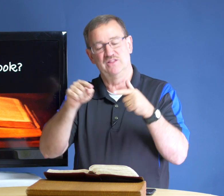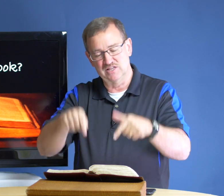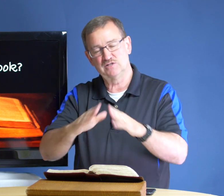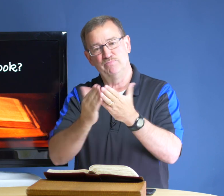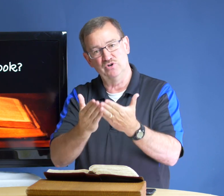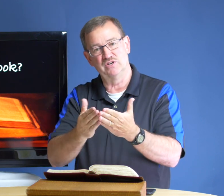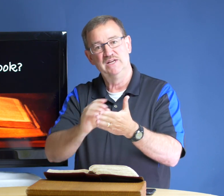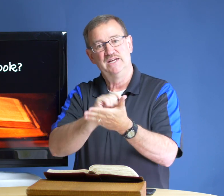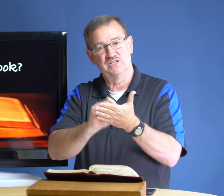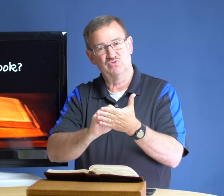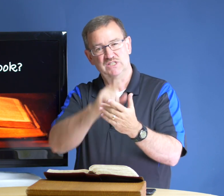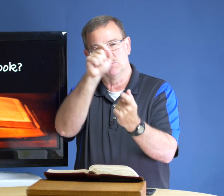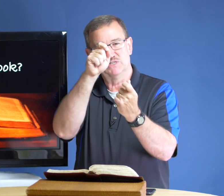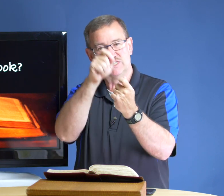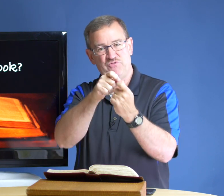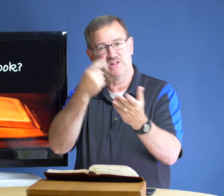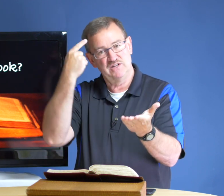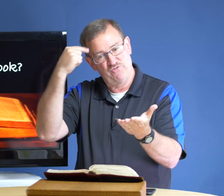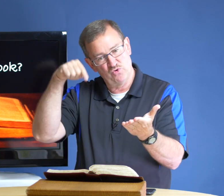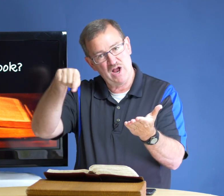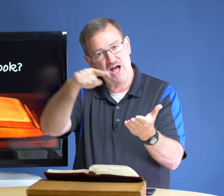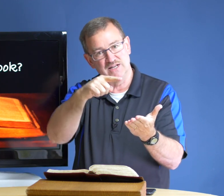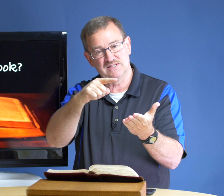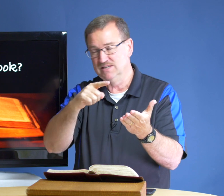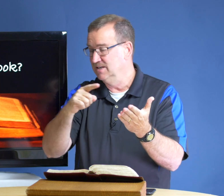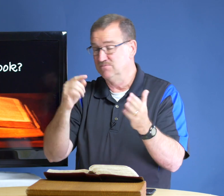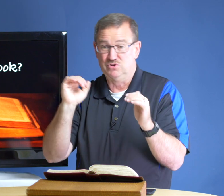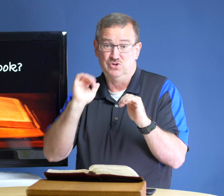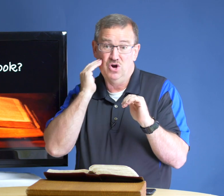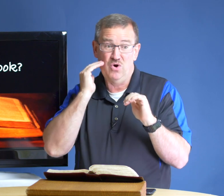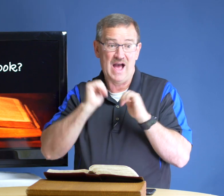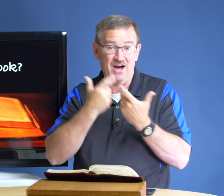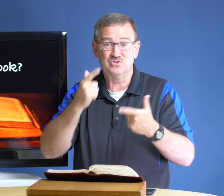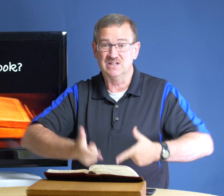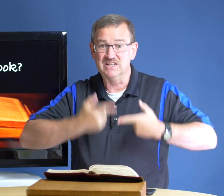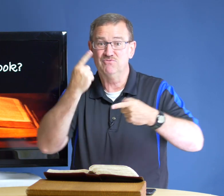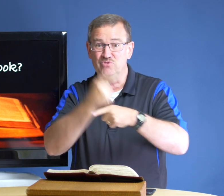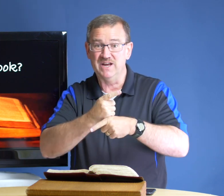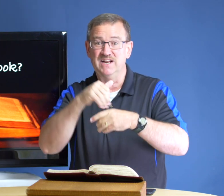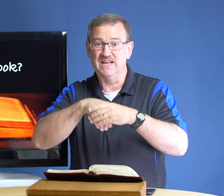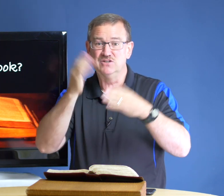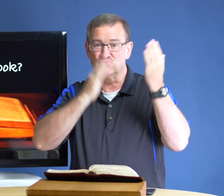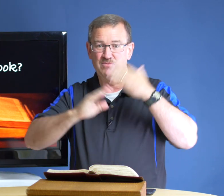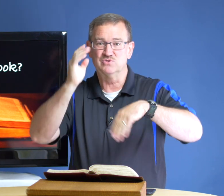this book is written specifically for us to know how to live right in troublesome